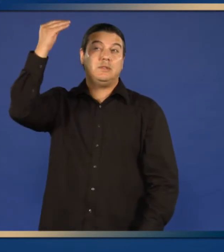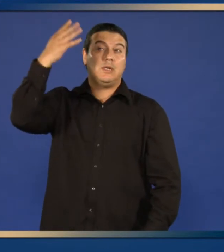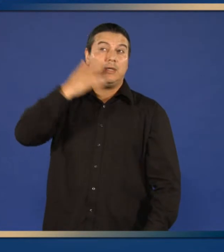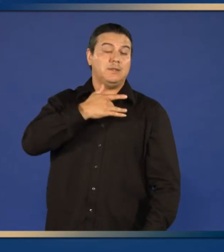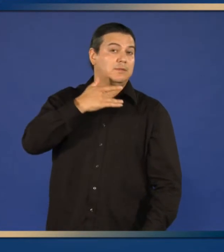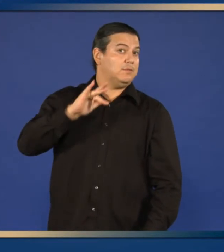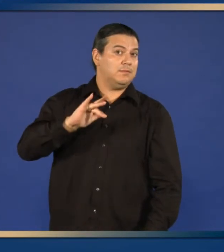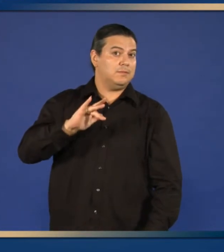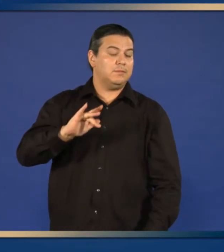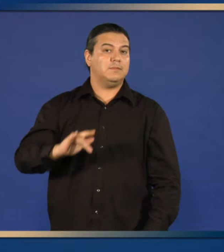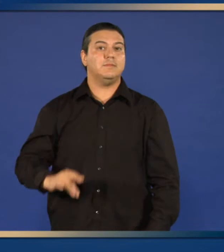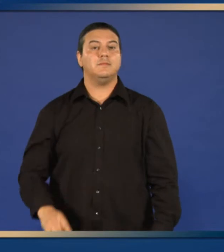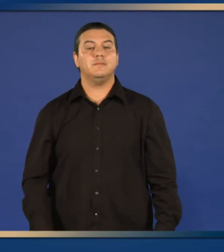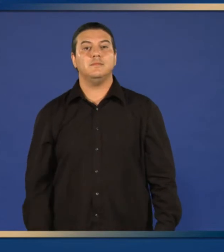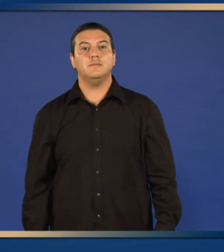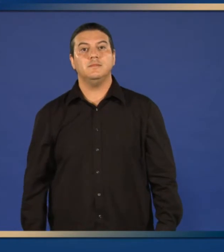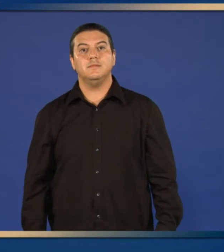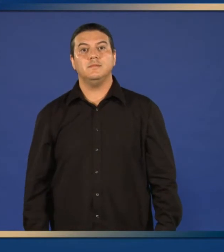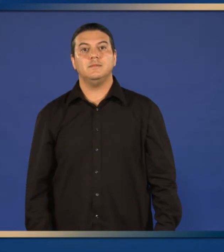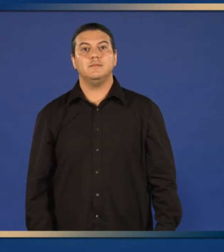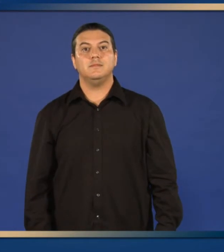sensitivity to sunlight